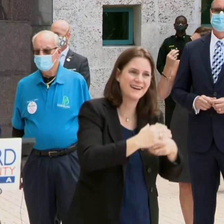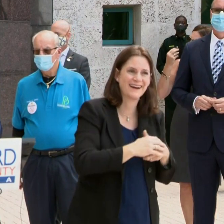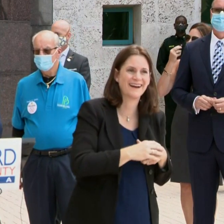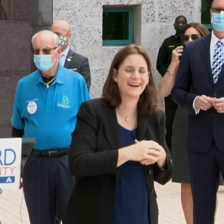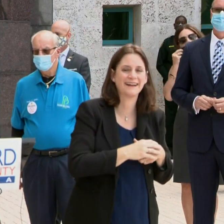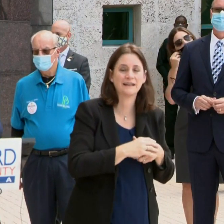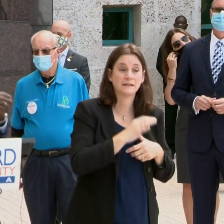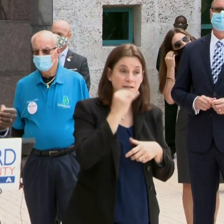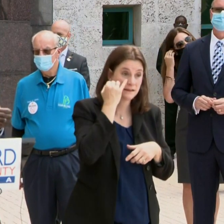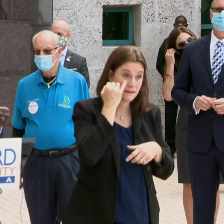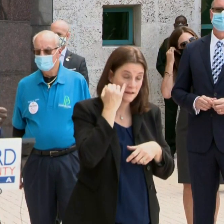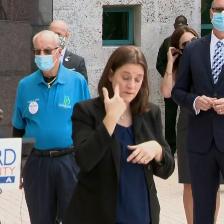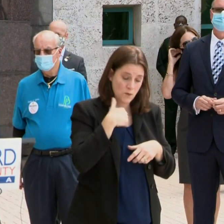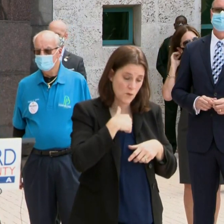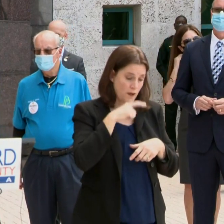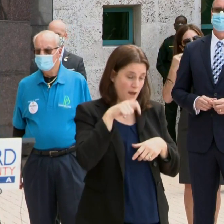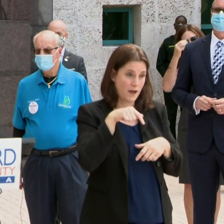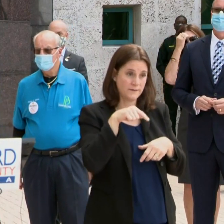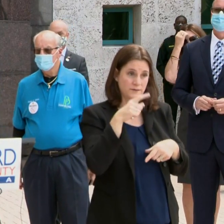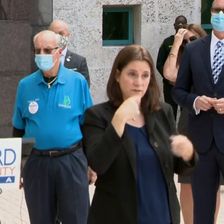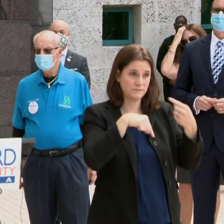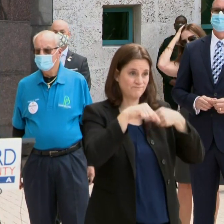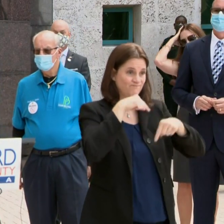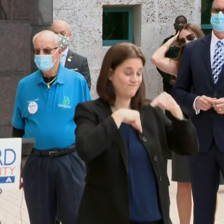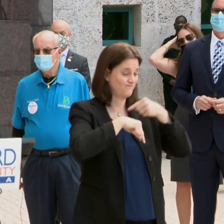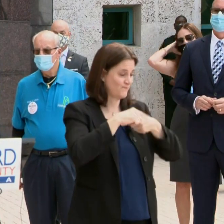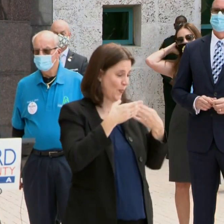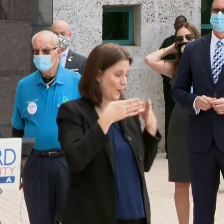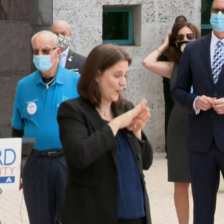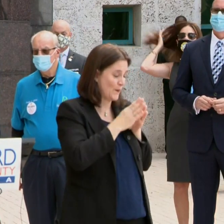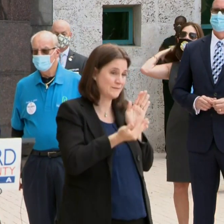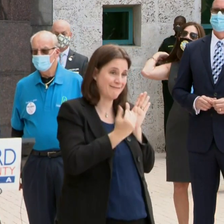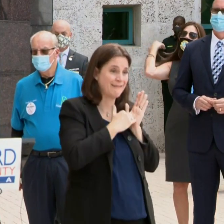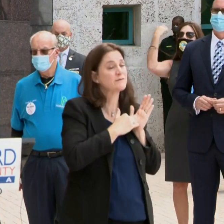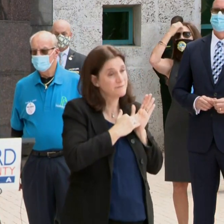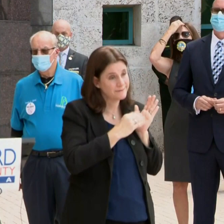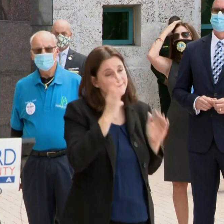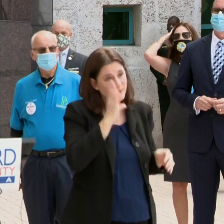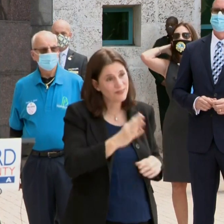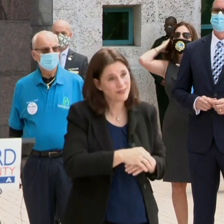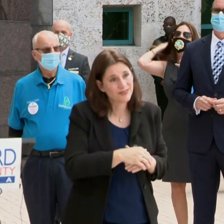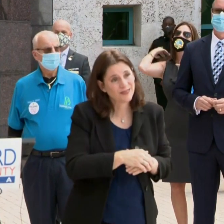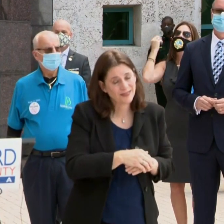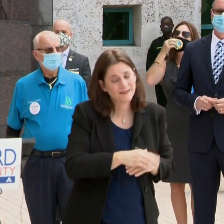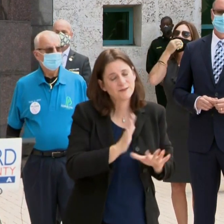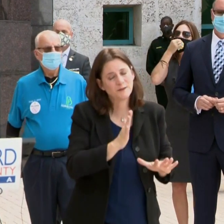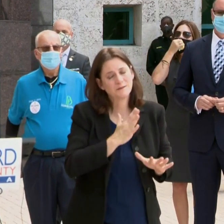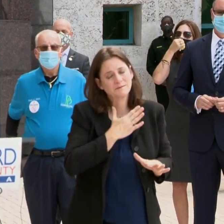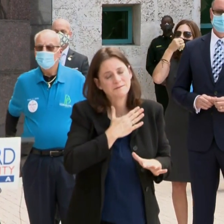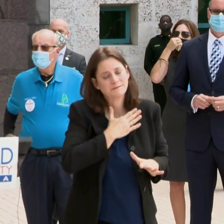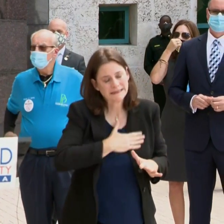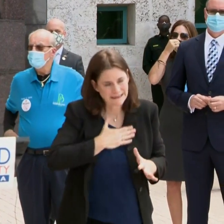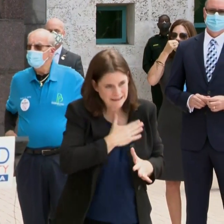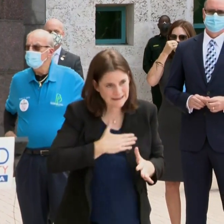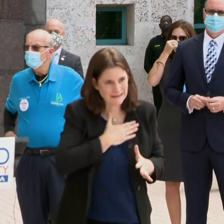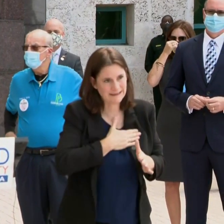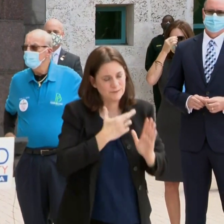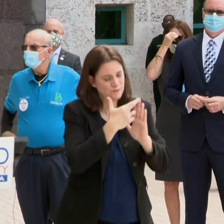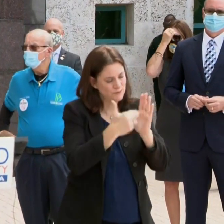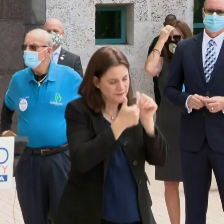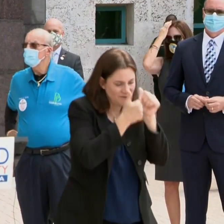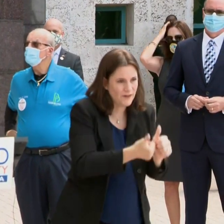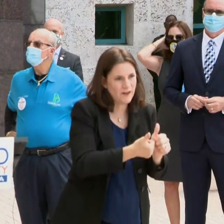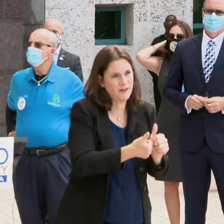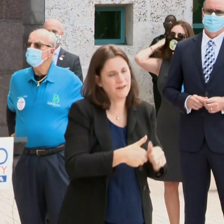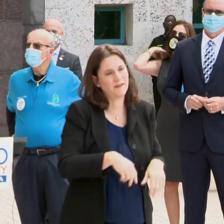But if we have to go backwards, we will have to. So I'm pleading with everyone. Please follow the rules, follow